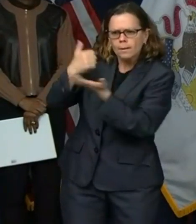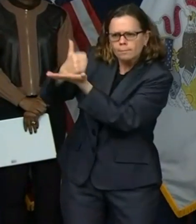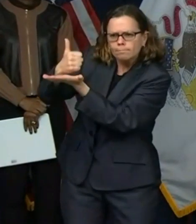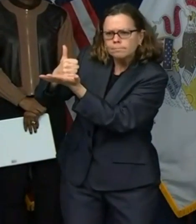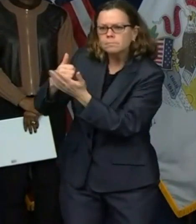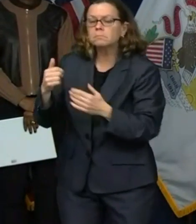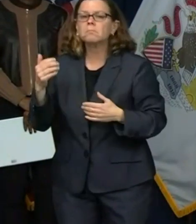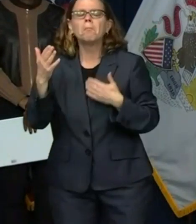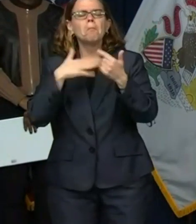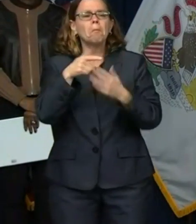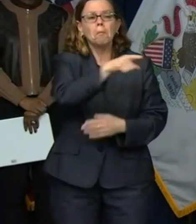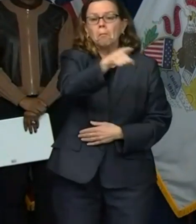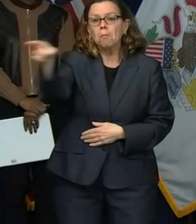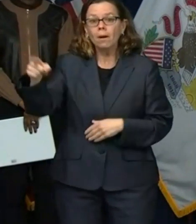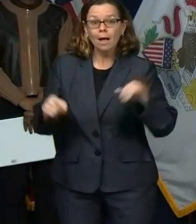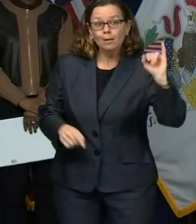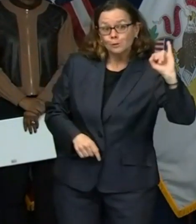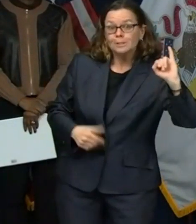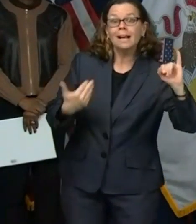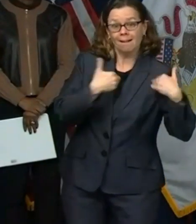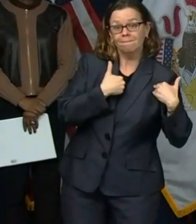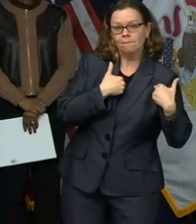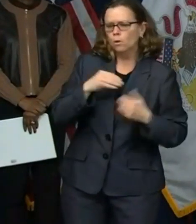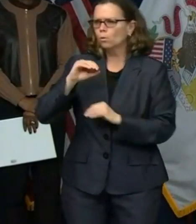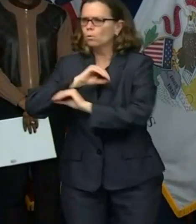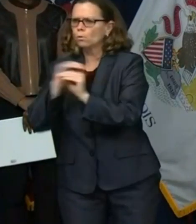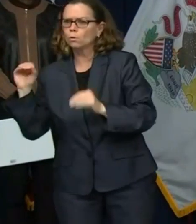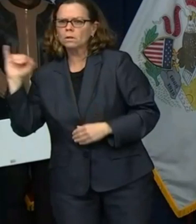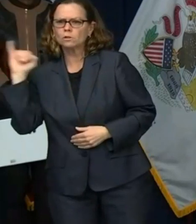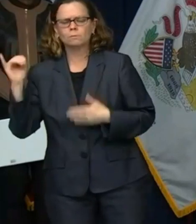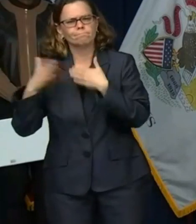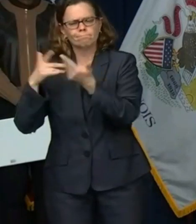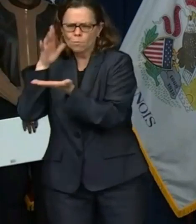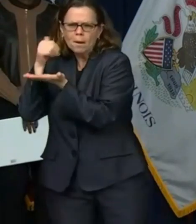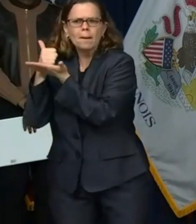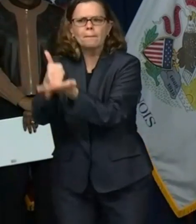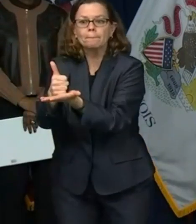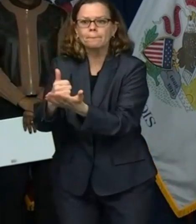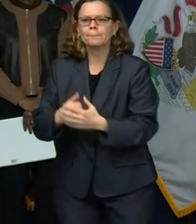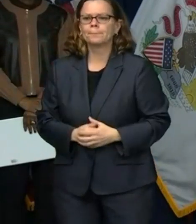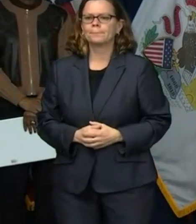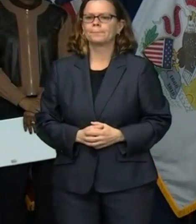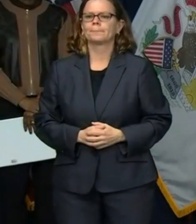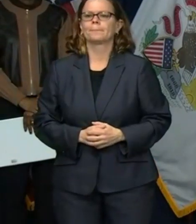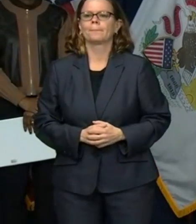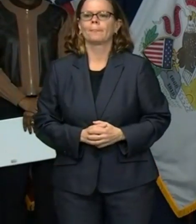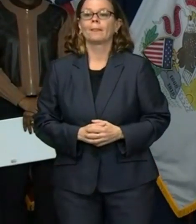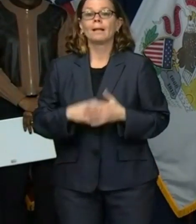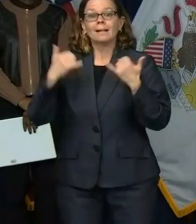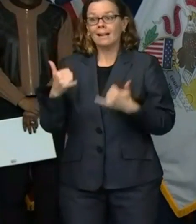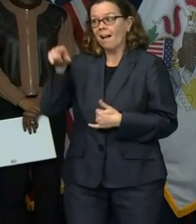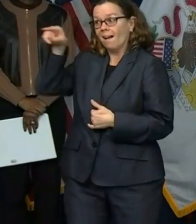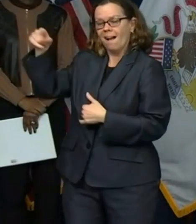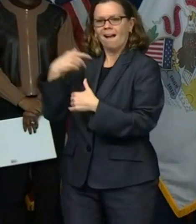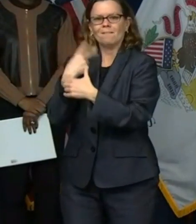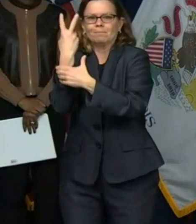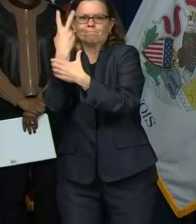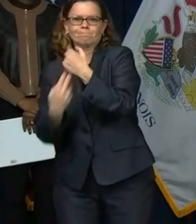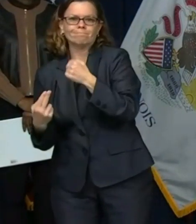or video conference and sharing resources on our website and social media as we continue to stay at home